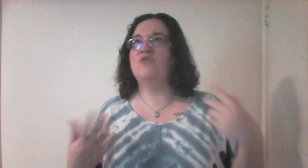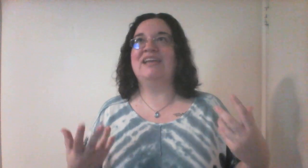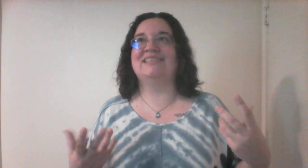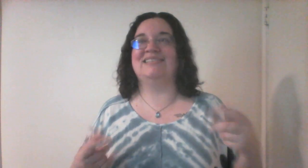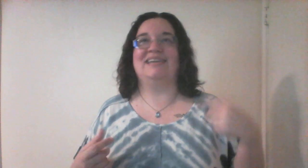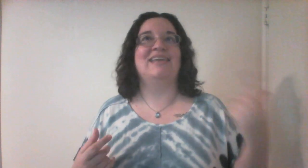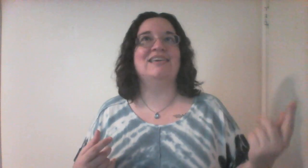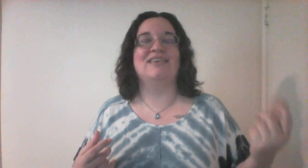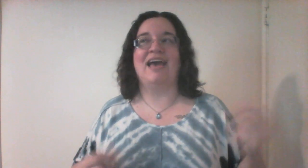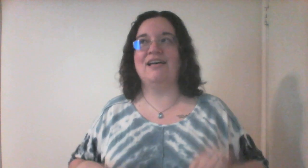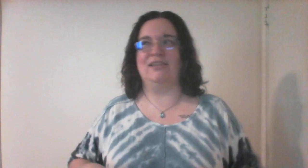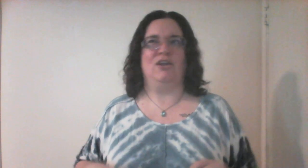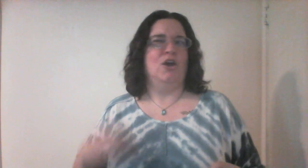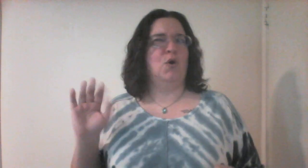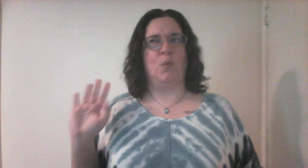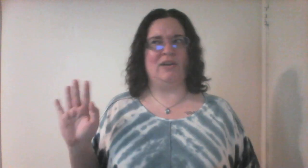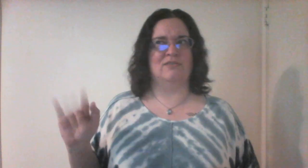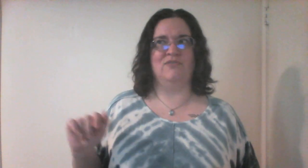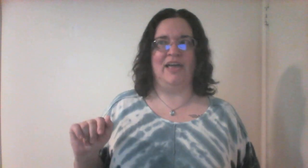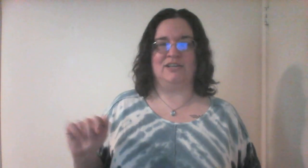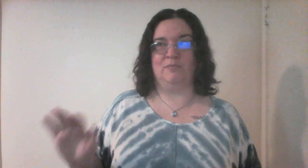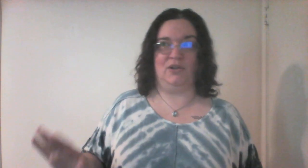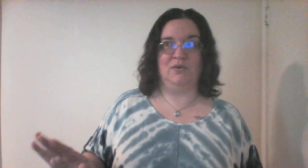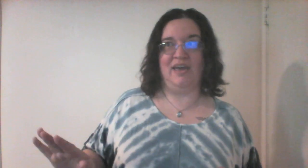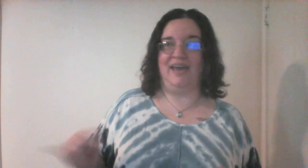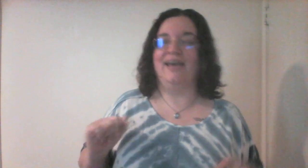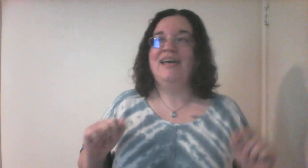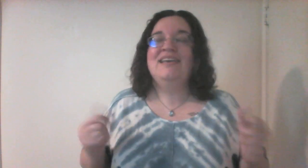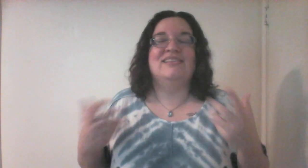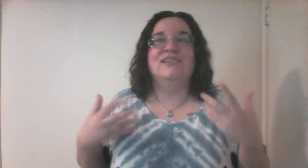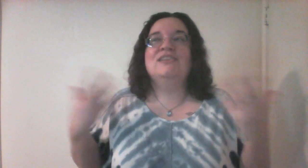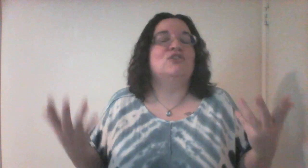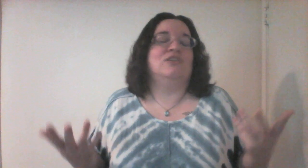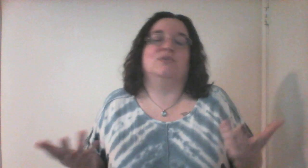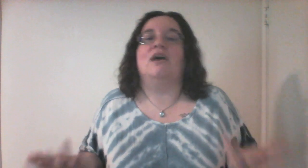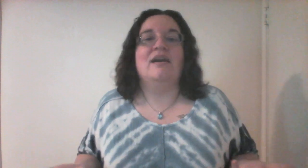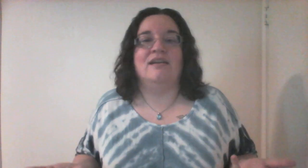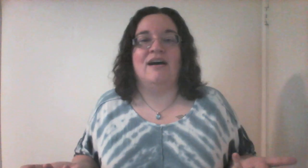phrases like take the L and weird flex, but okay. The list just goes on and on.